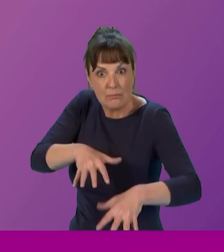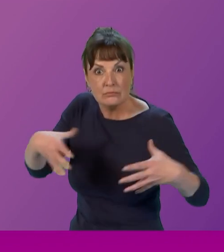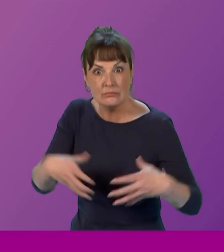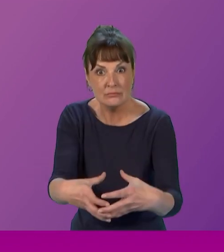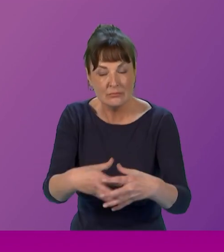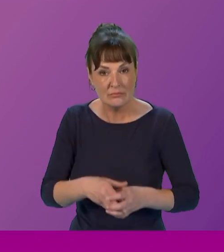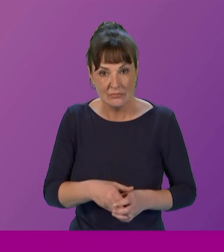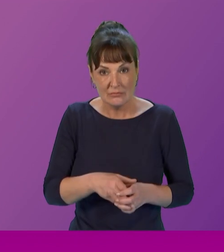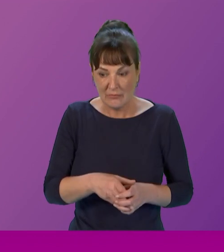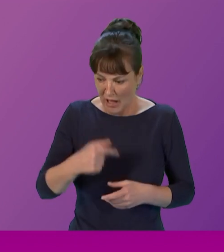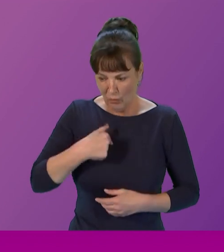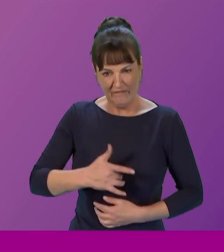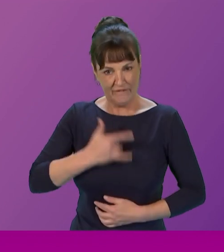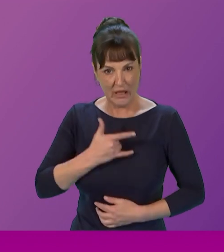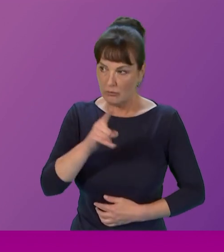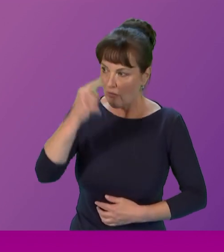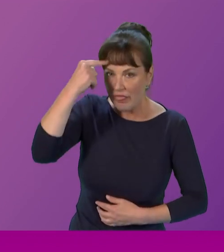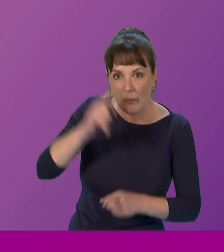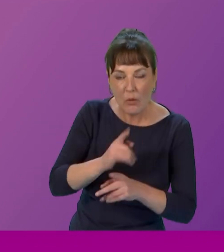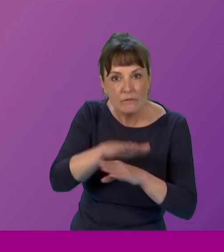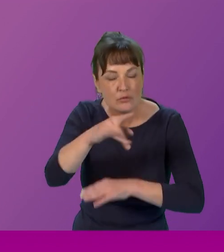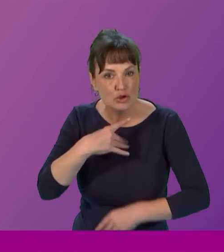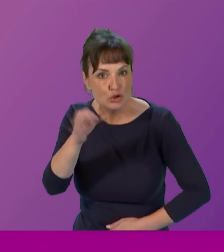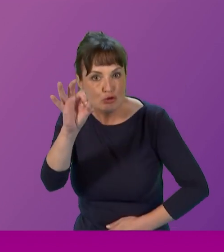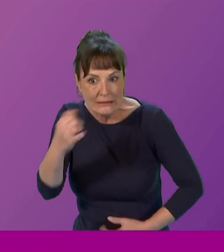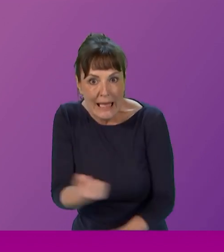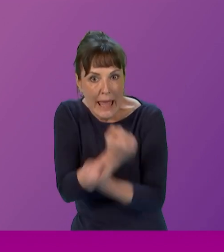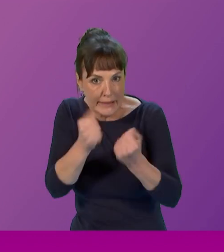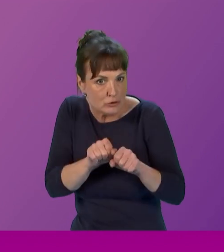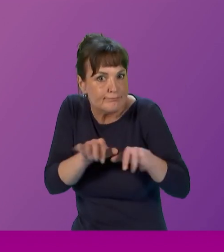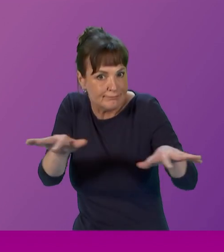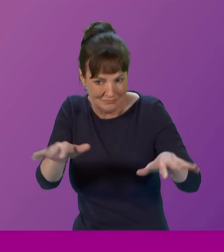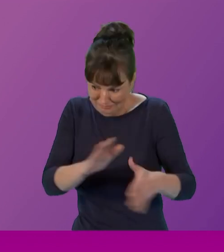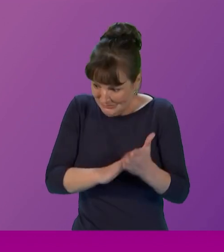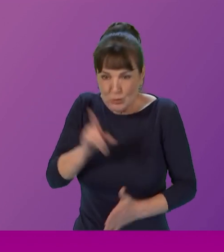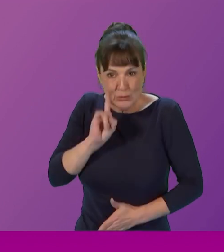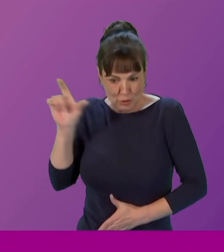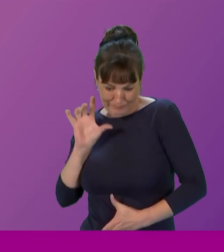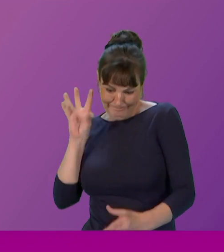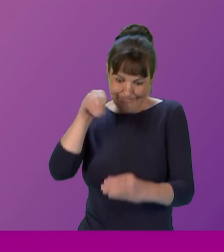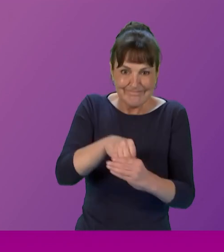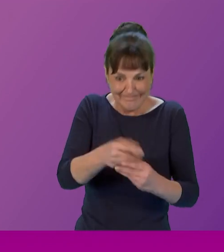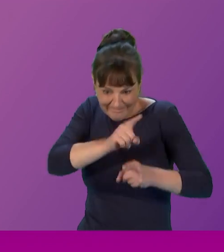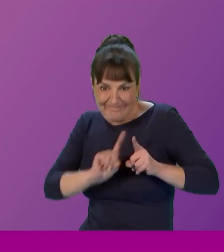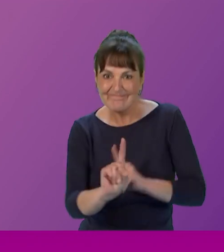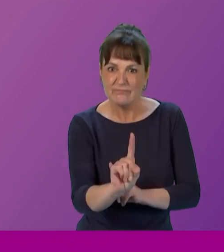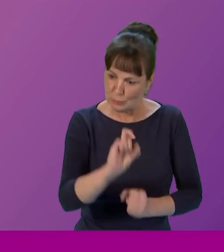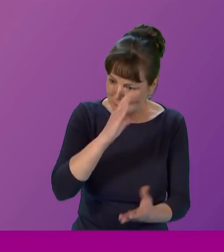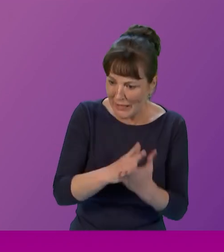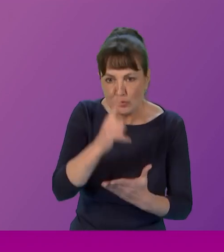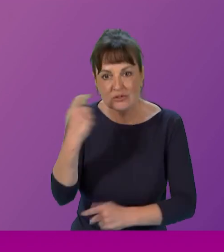are at the centre of big focuses such as green energy women should be at the forefront of these industries to ensure their success